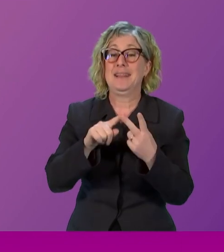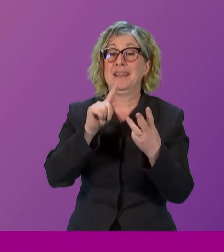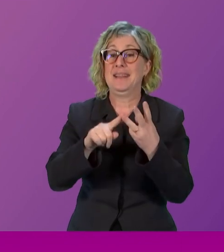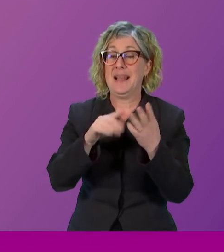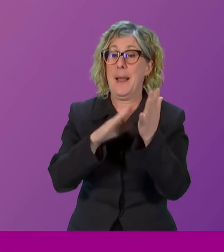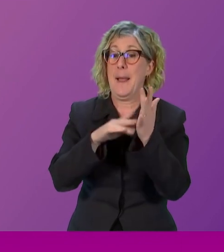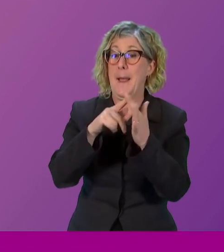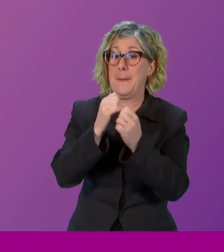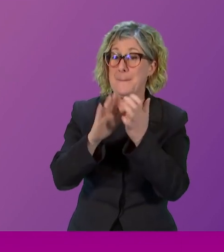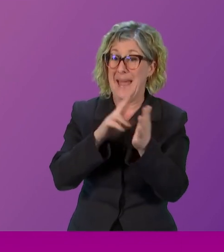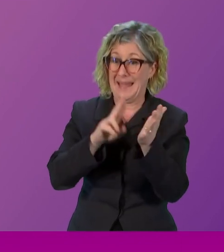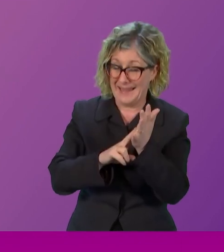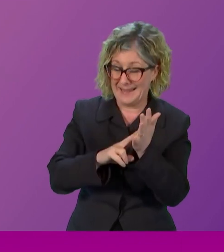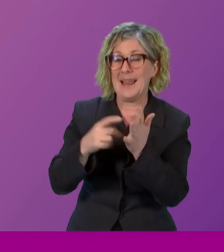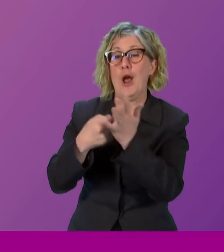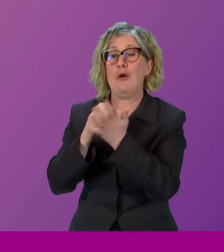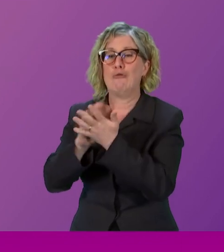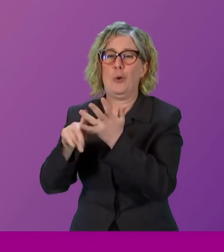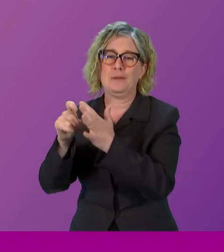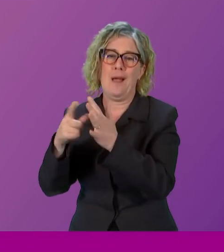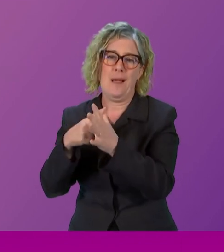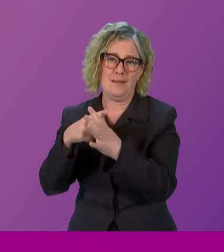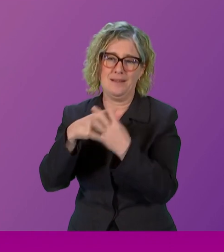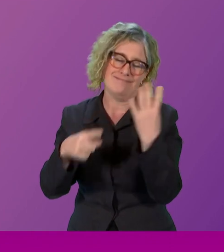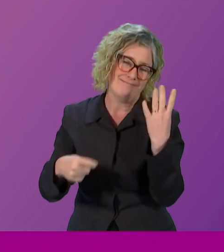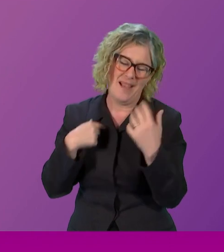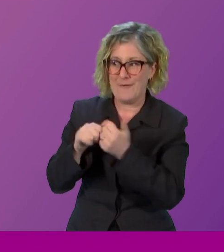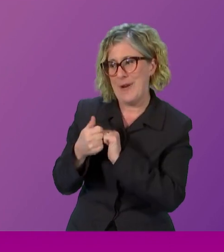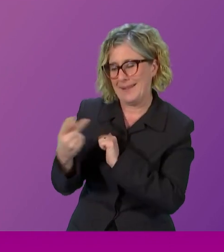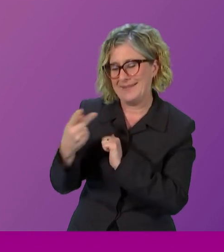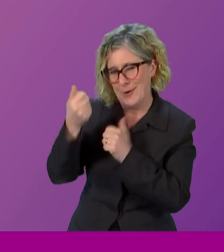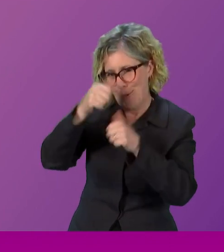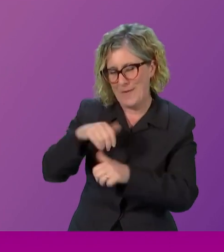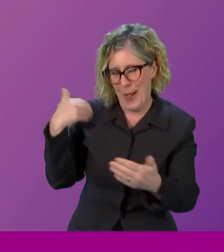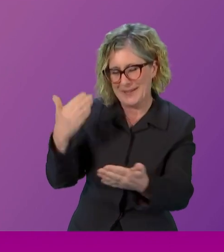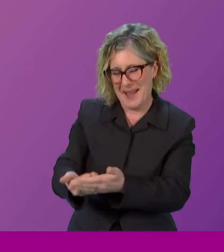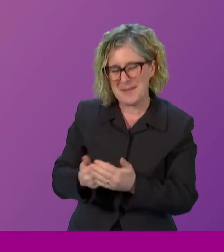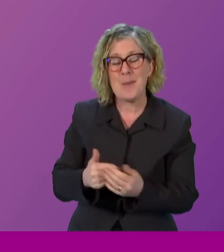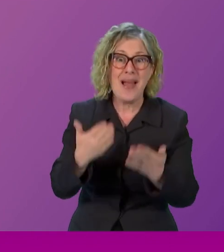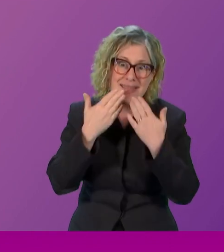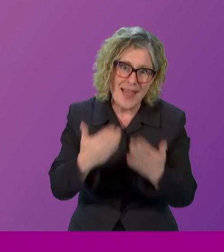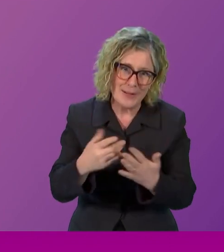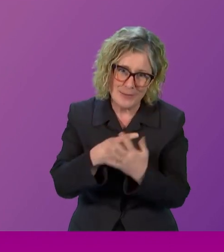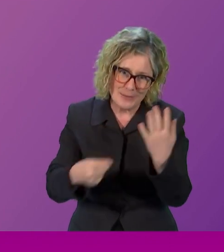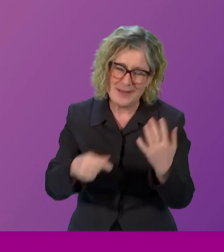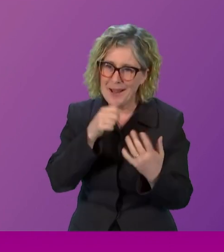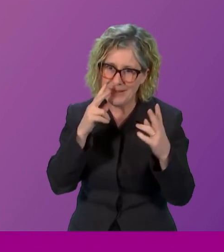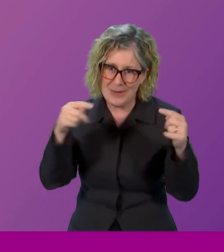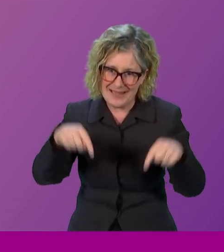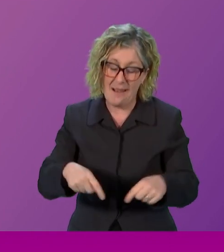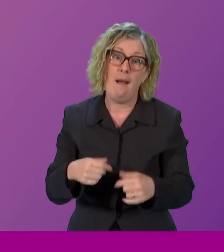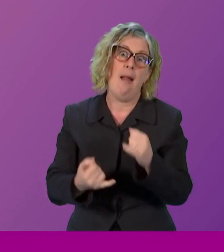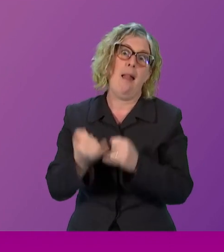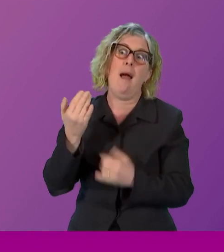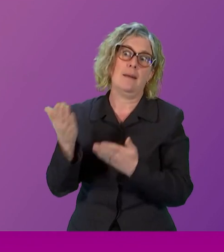Rhoda Grant, my friend Rhoda, I've known for a long time. So pleased to see you. Susan Morrison, what can we say? So